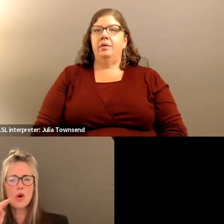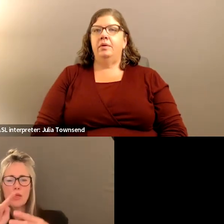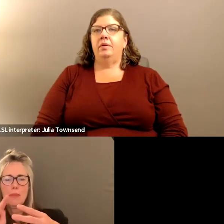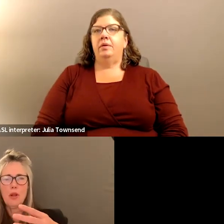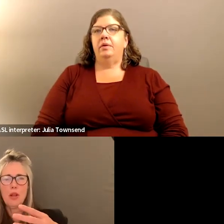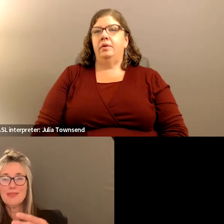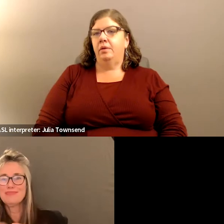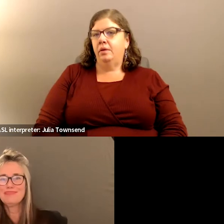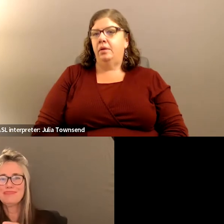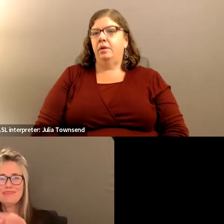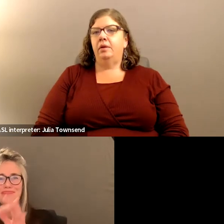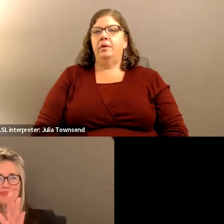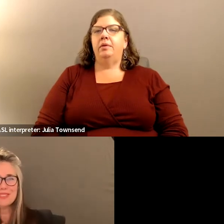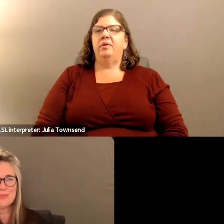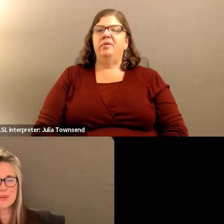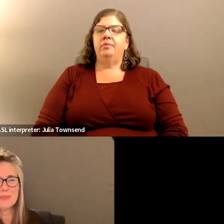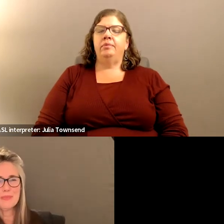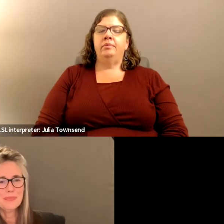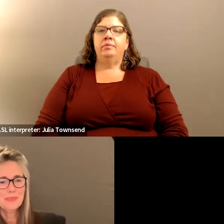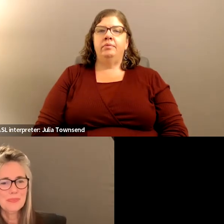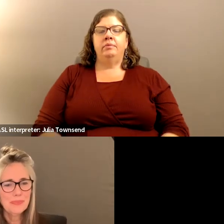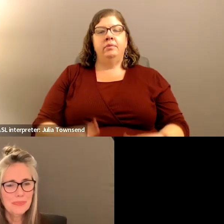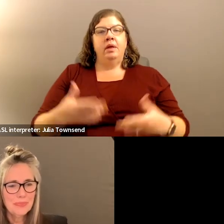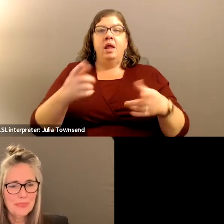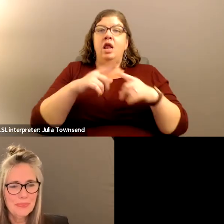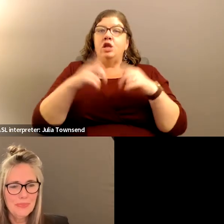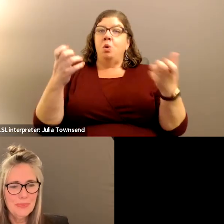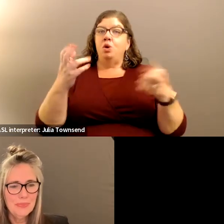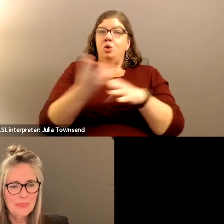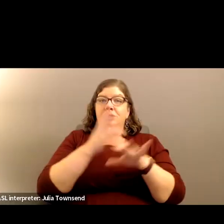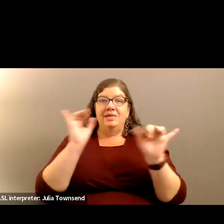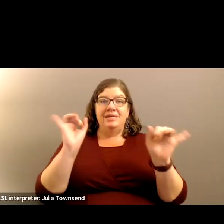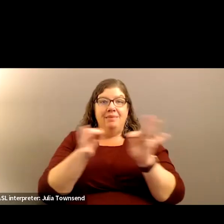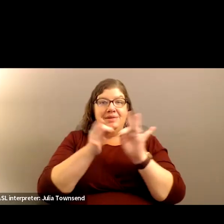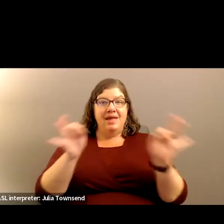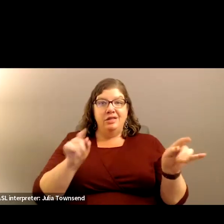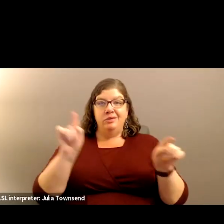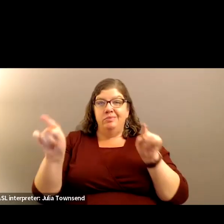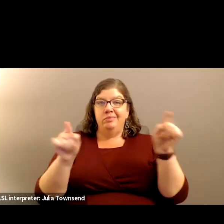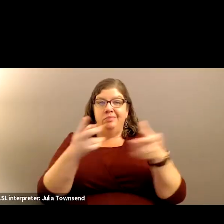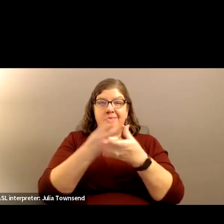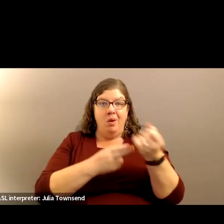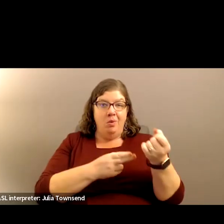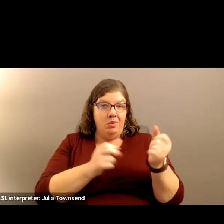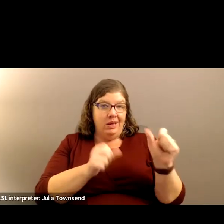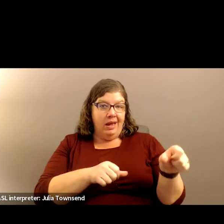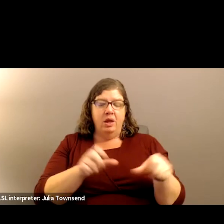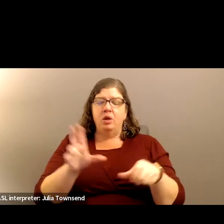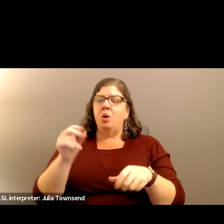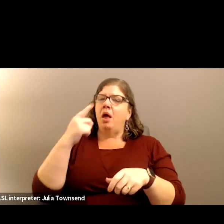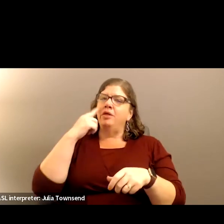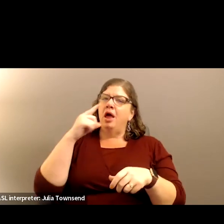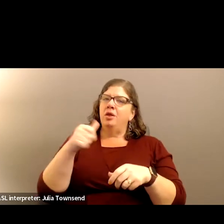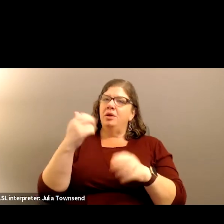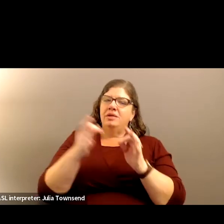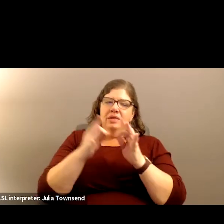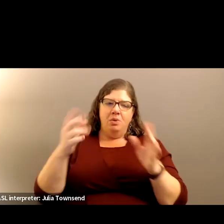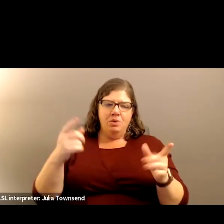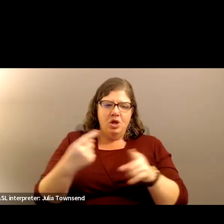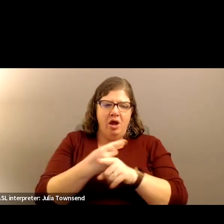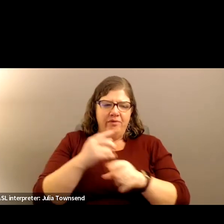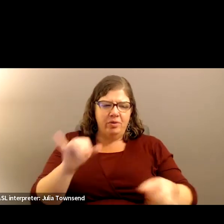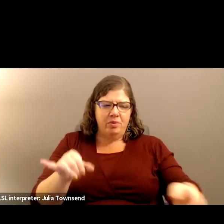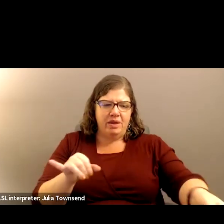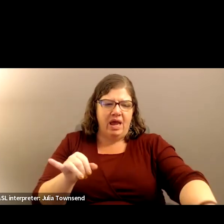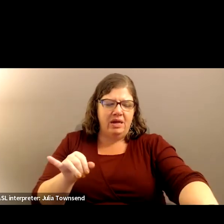Yeah. So that's consistent. Unless you want us to use the same sentence in both places, which we can do. No, I just thought there was a sentence that was in conflict of